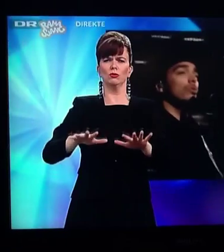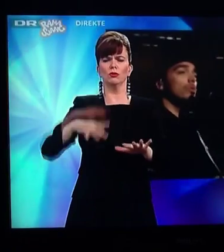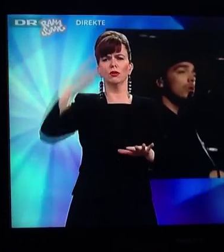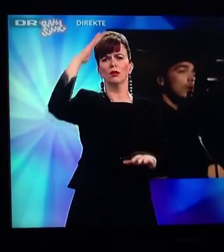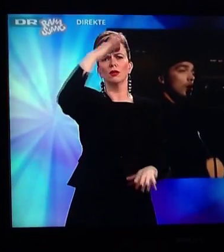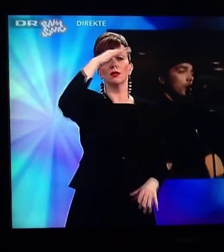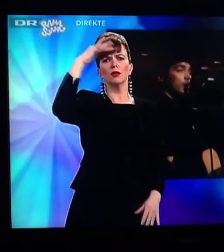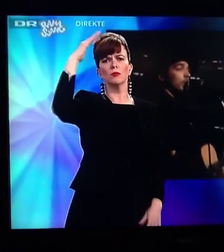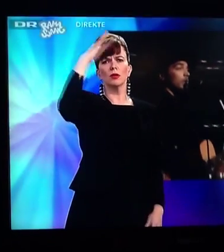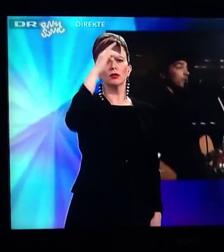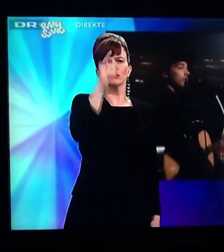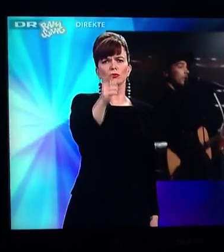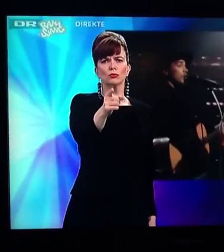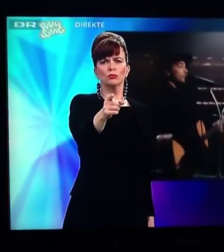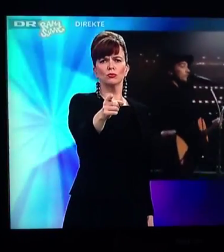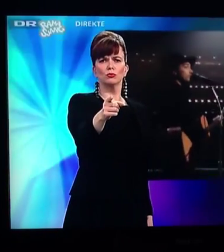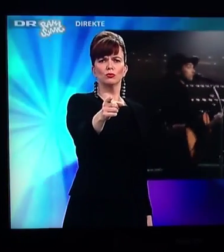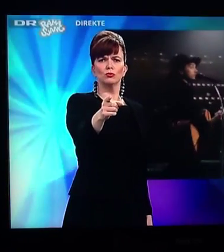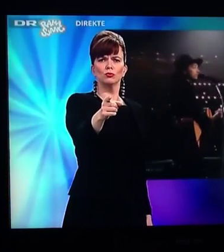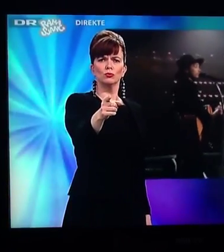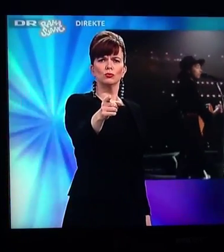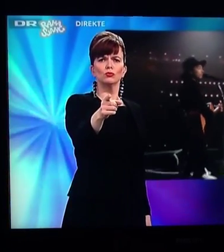Hearing you come after the storm,